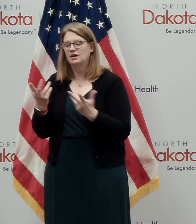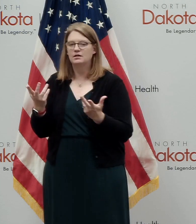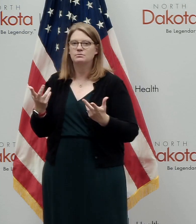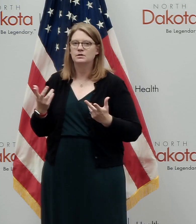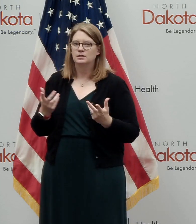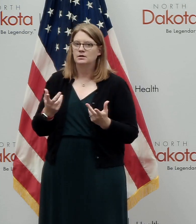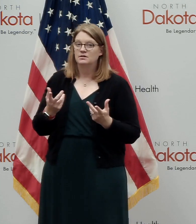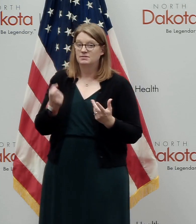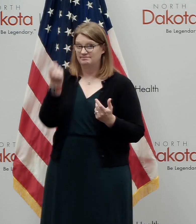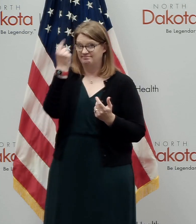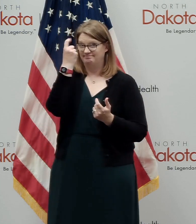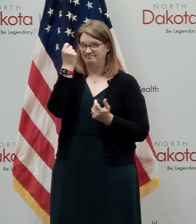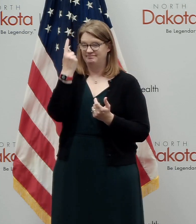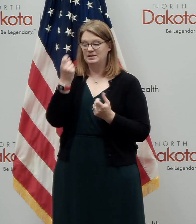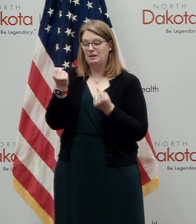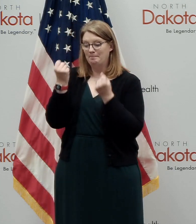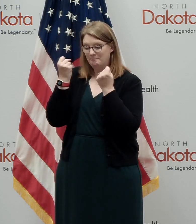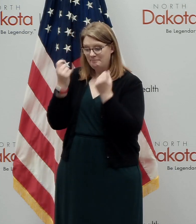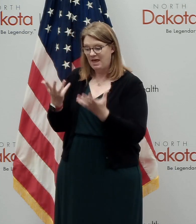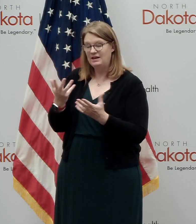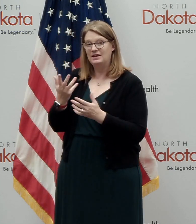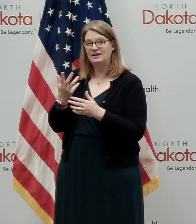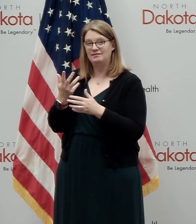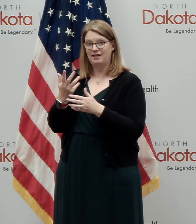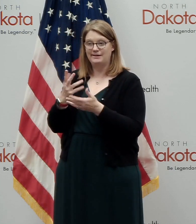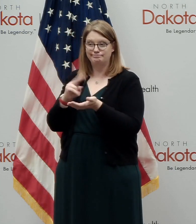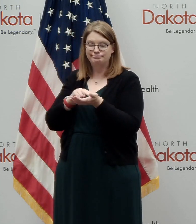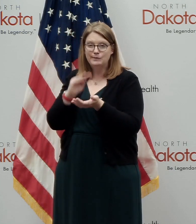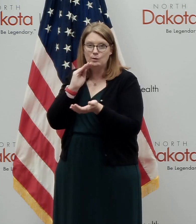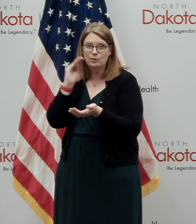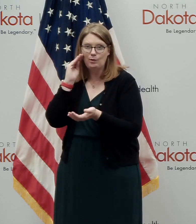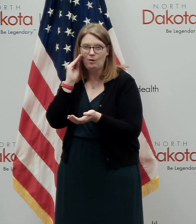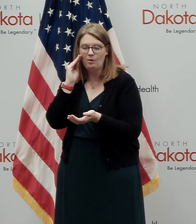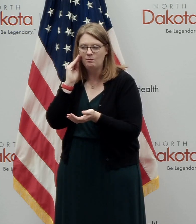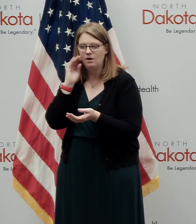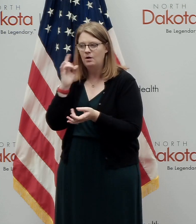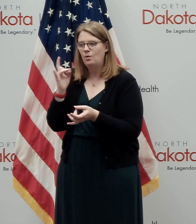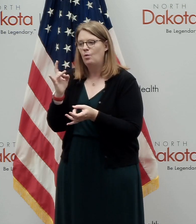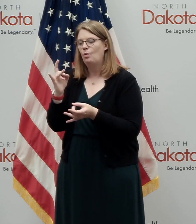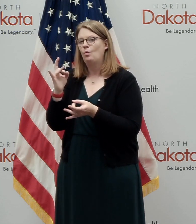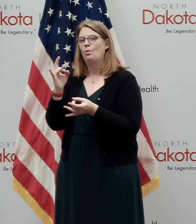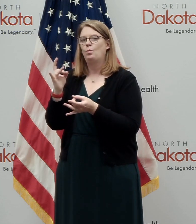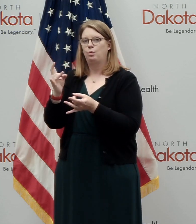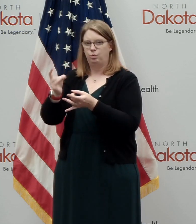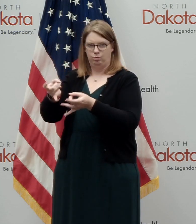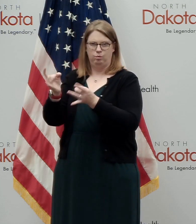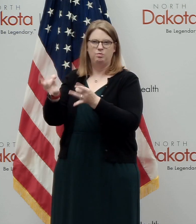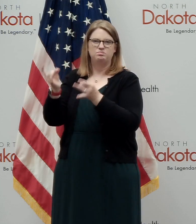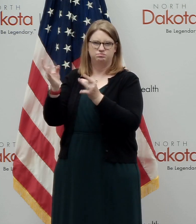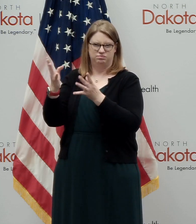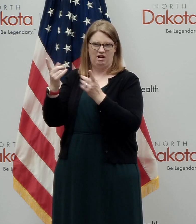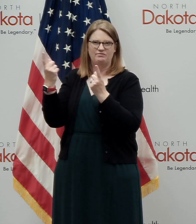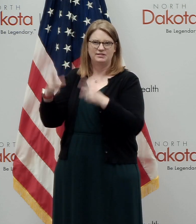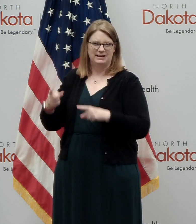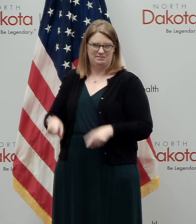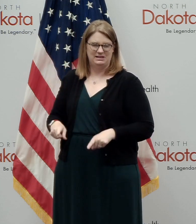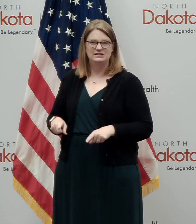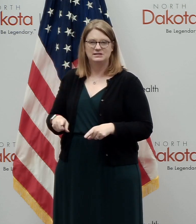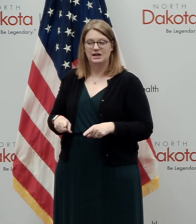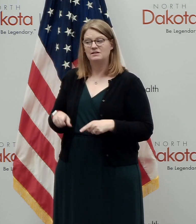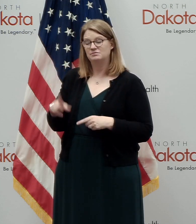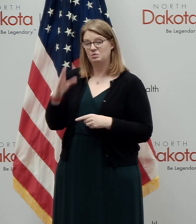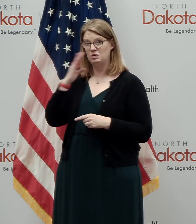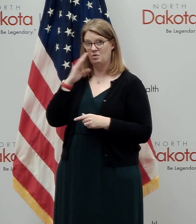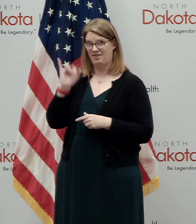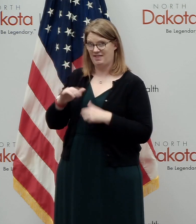we've got a number of long-term care facilities that have been hit relatively hard. And we know that this is a real risk